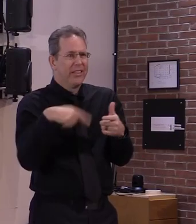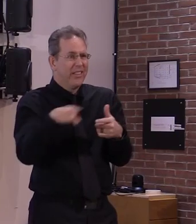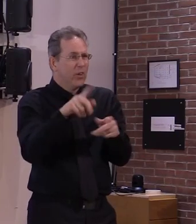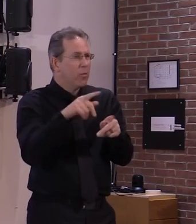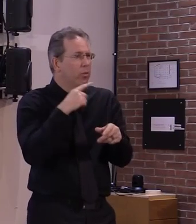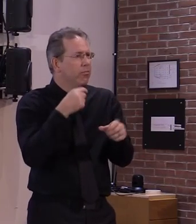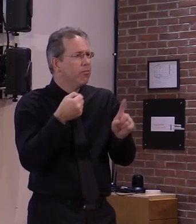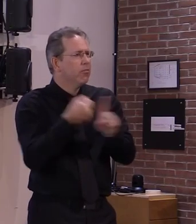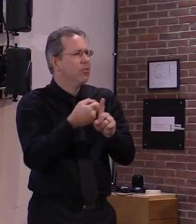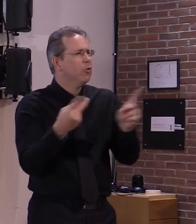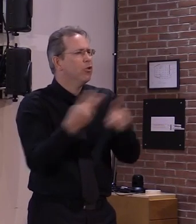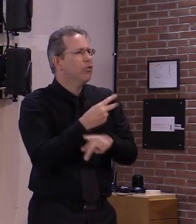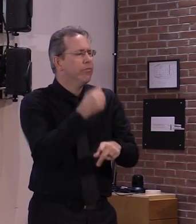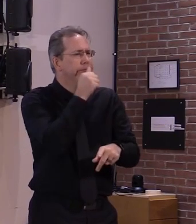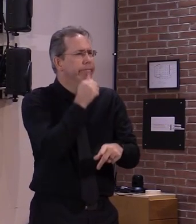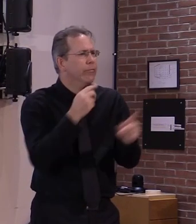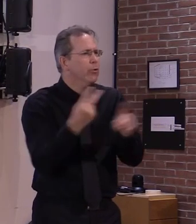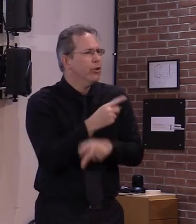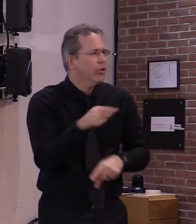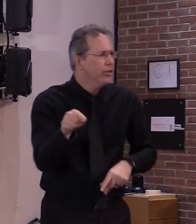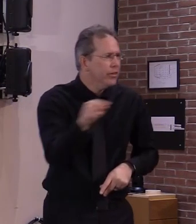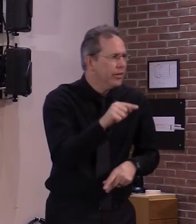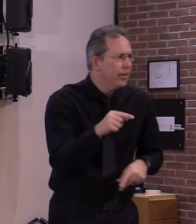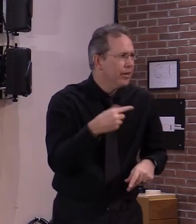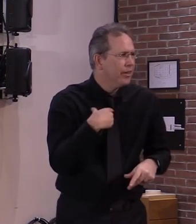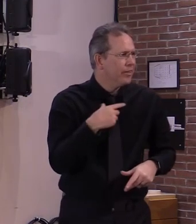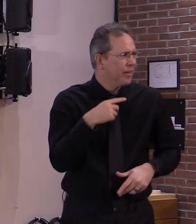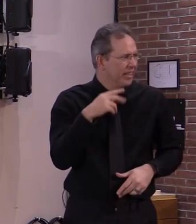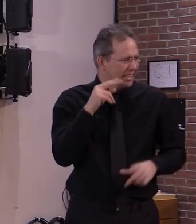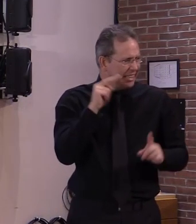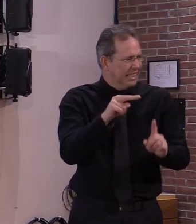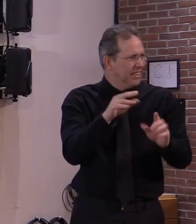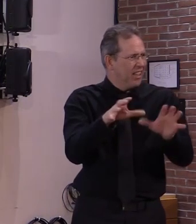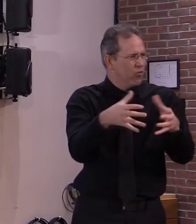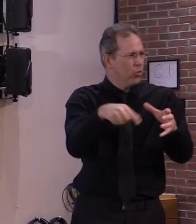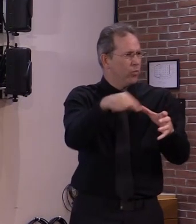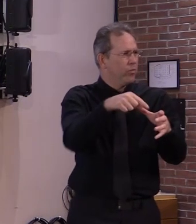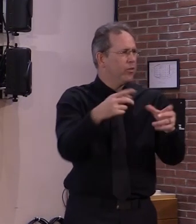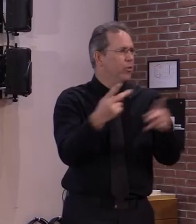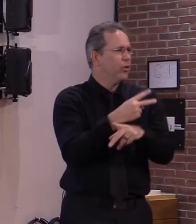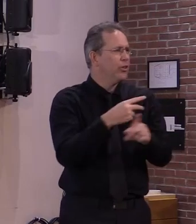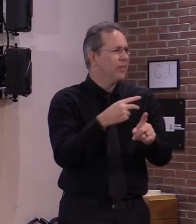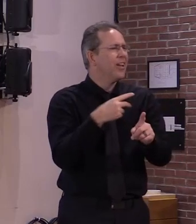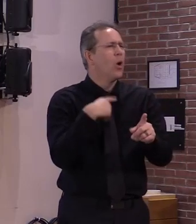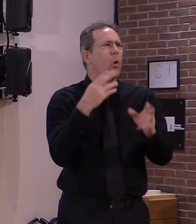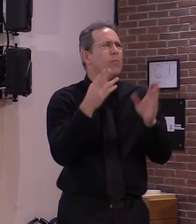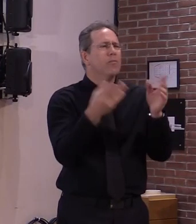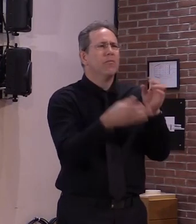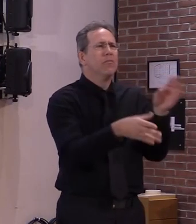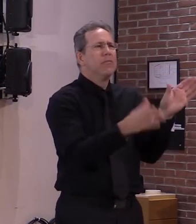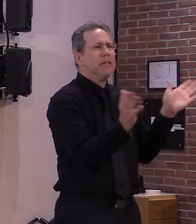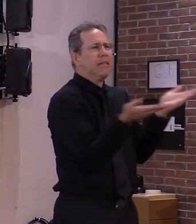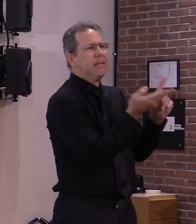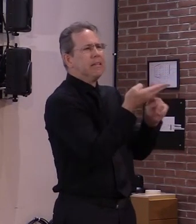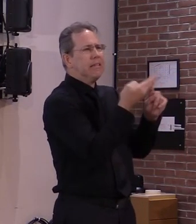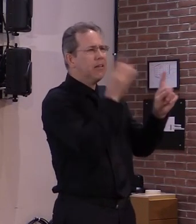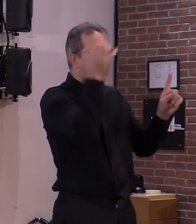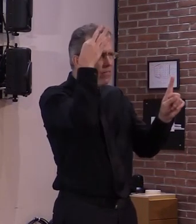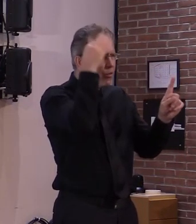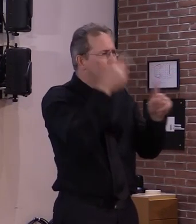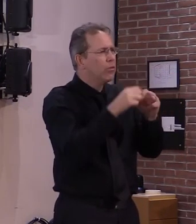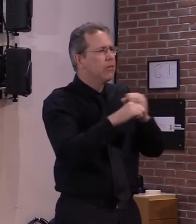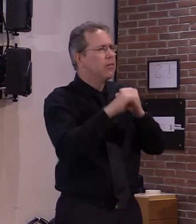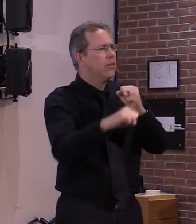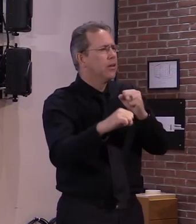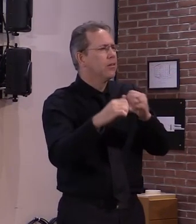from my perspective focusing on that first making sure that we can come to some agreement uh in washington